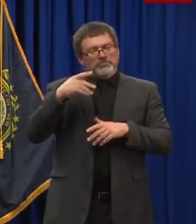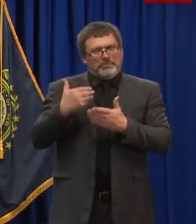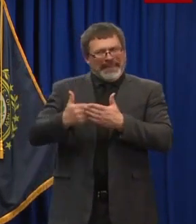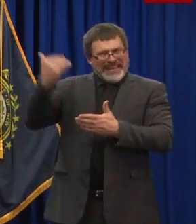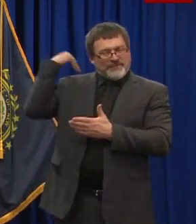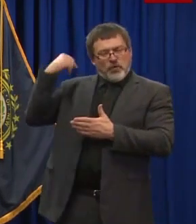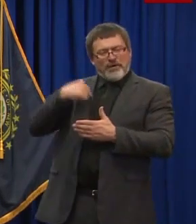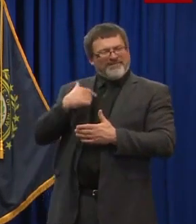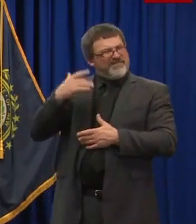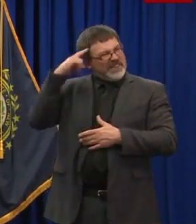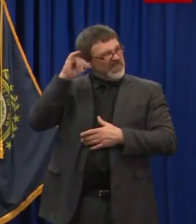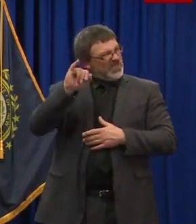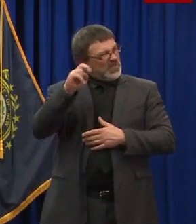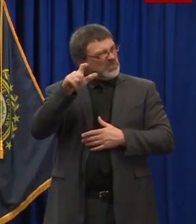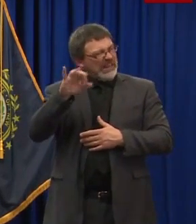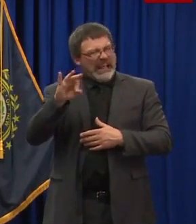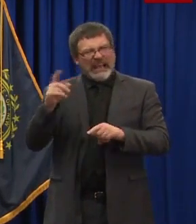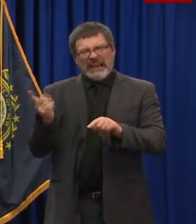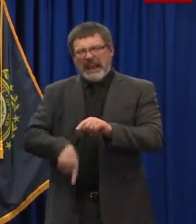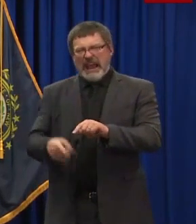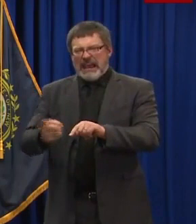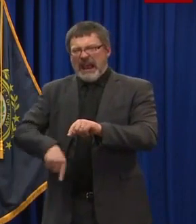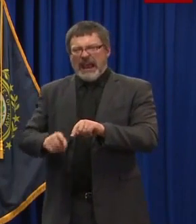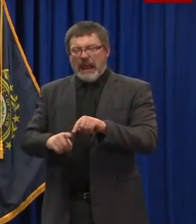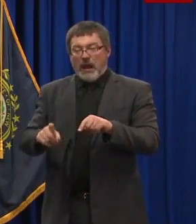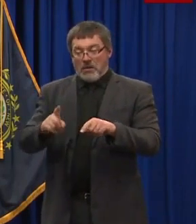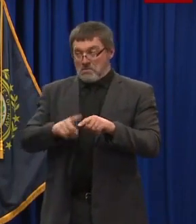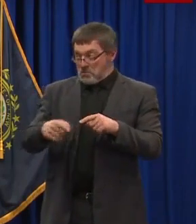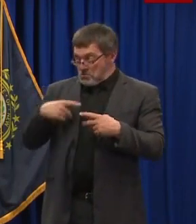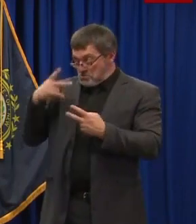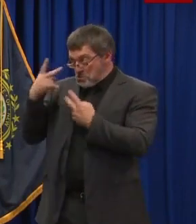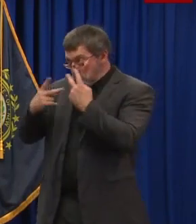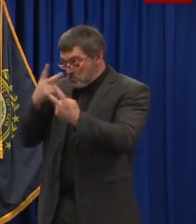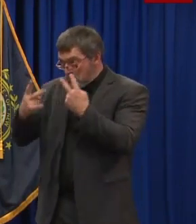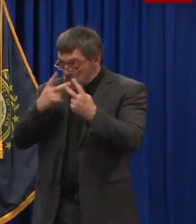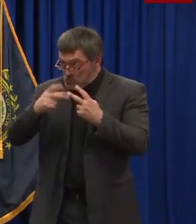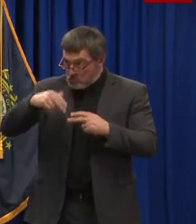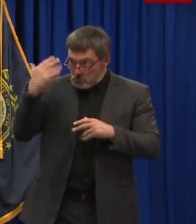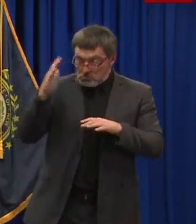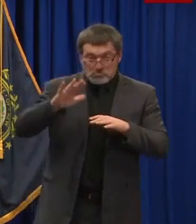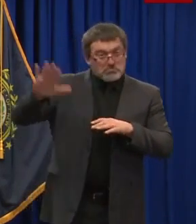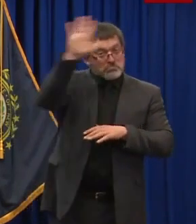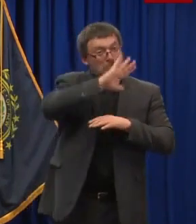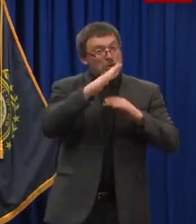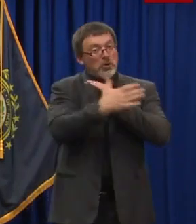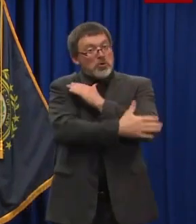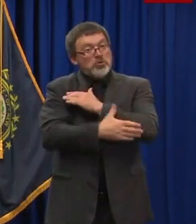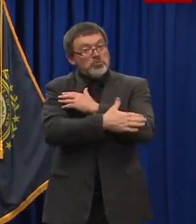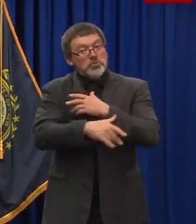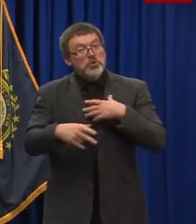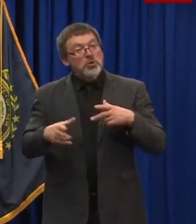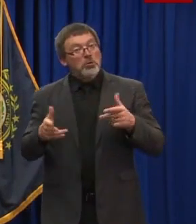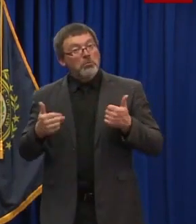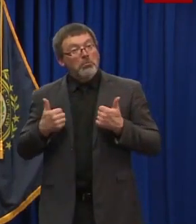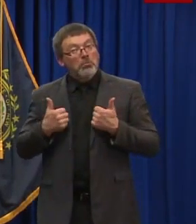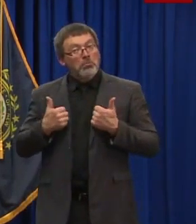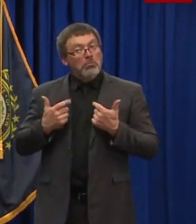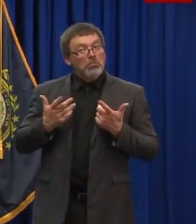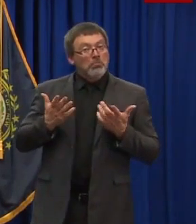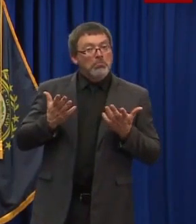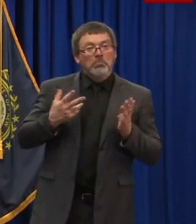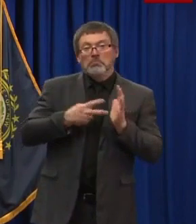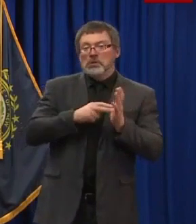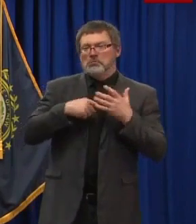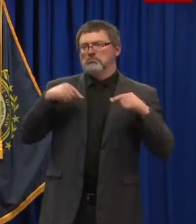That's a great sign. I think we want to keep encouraging everyone to wear their masks or to when out in public and they can't socially distance. It really does